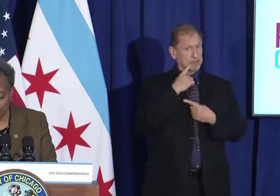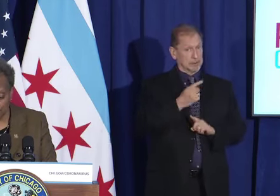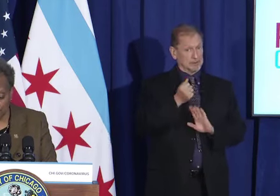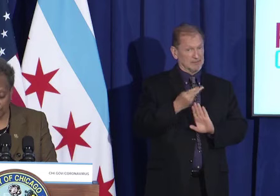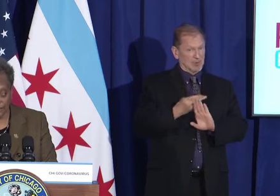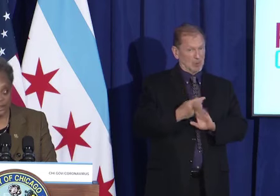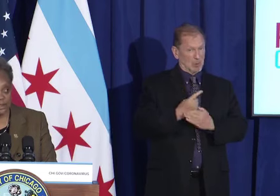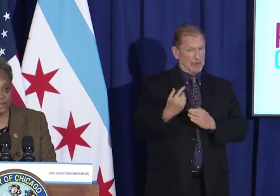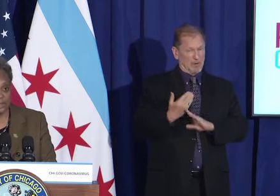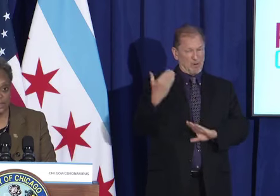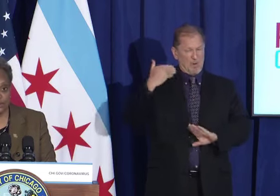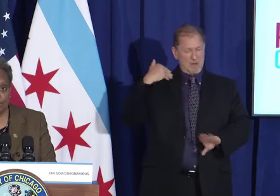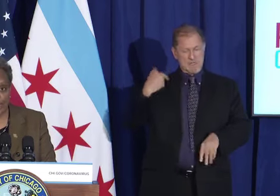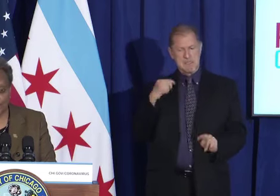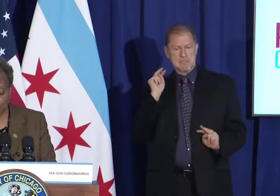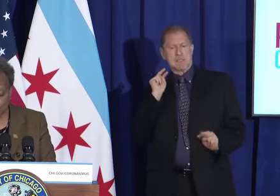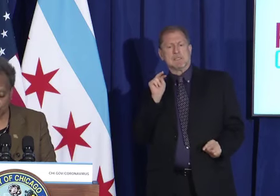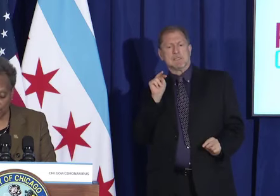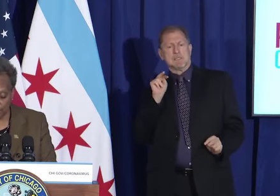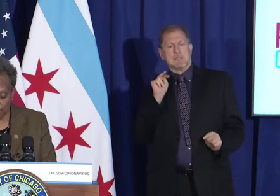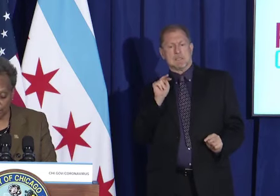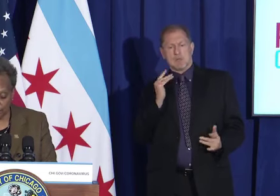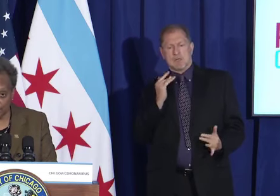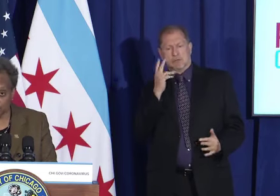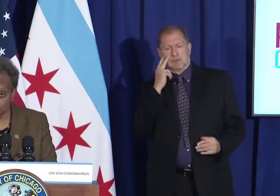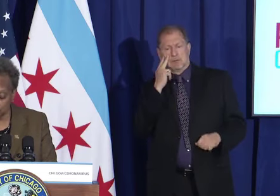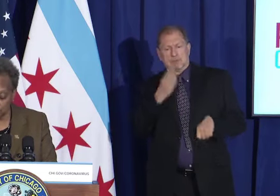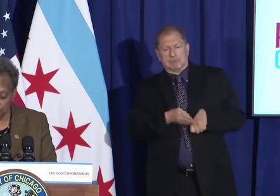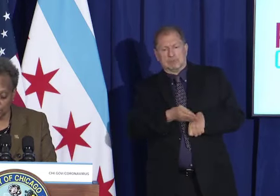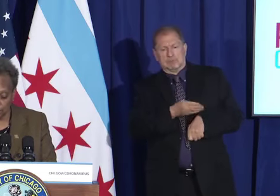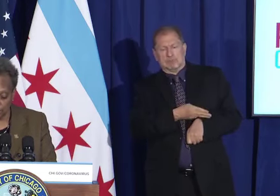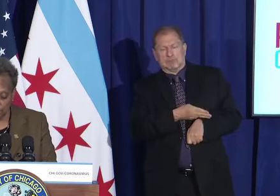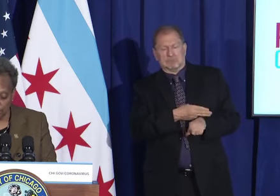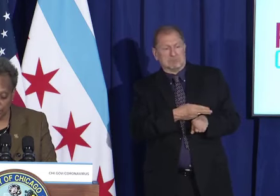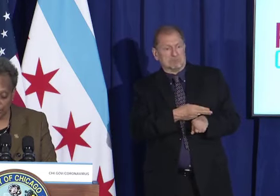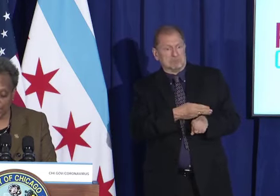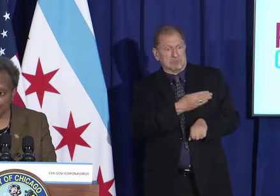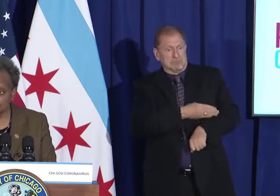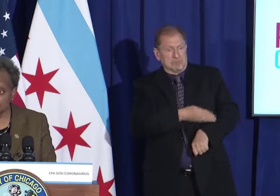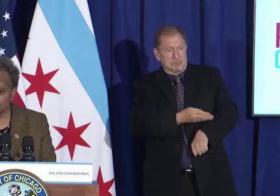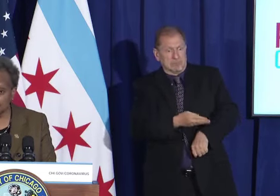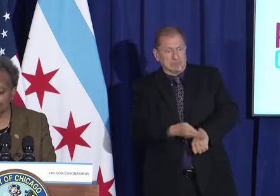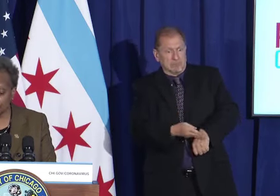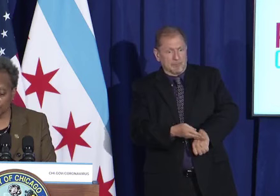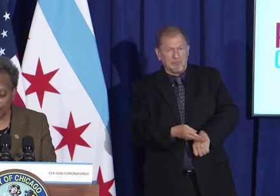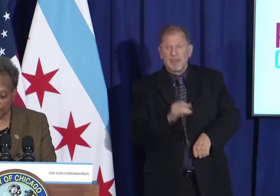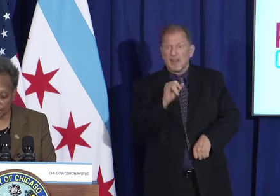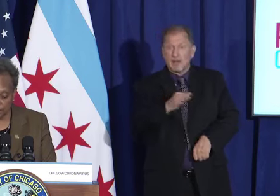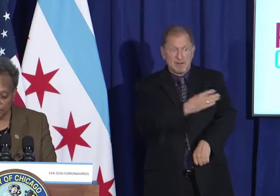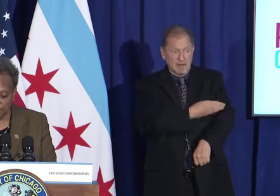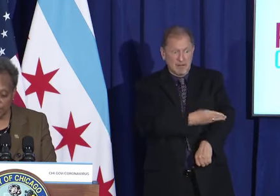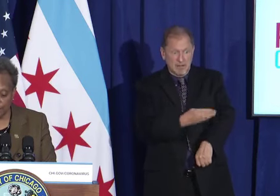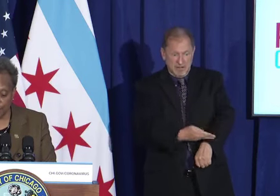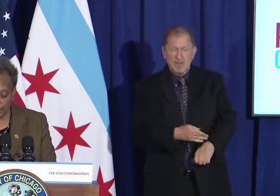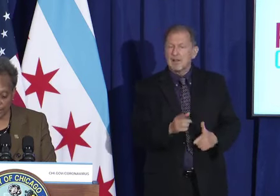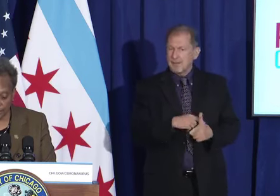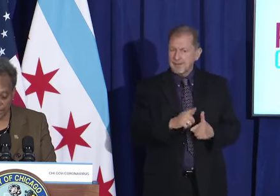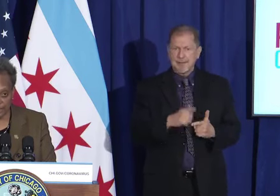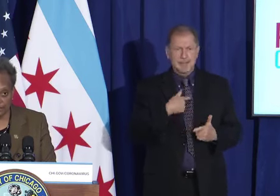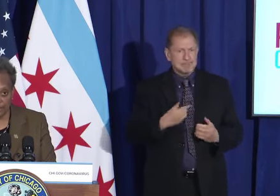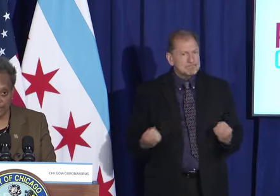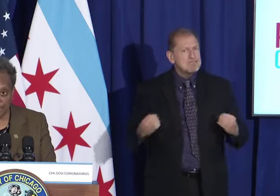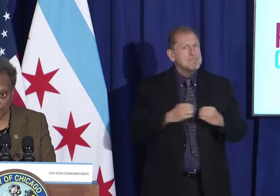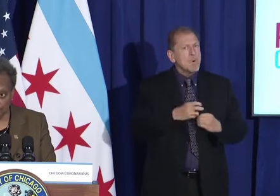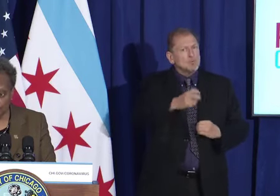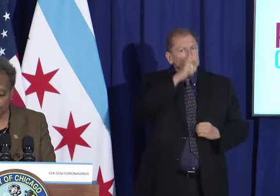ago, if we didn't see a dramatic turnaround, and soon, we would not hesitate to take further action to keep our residents